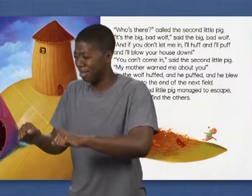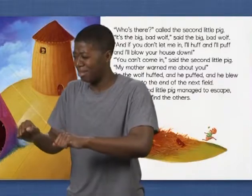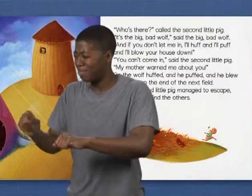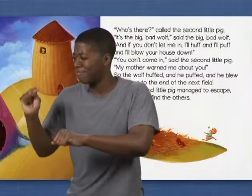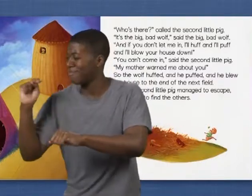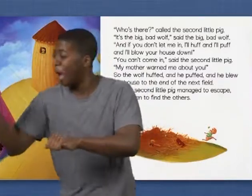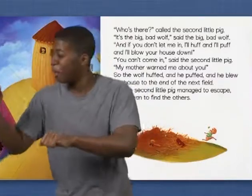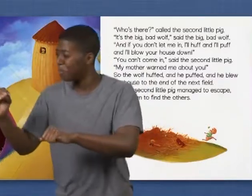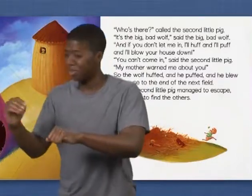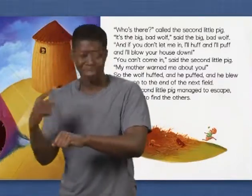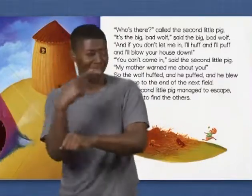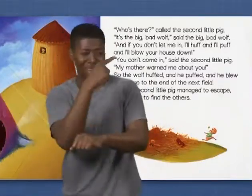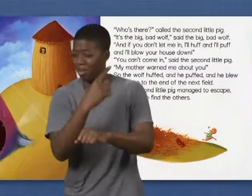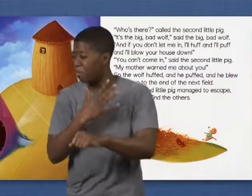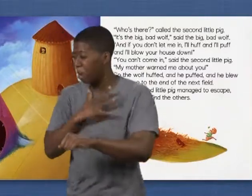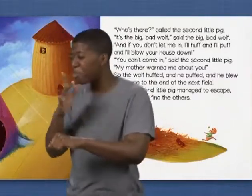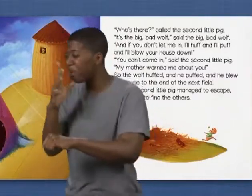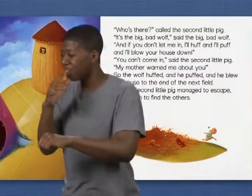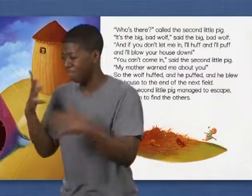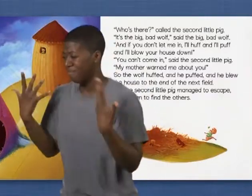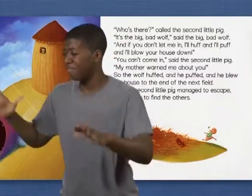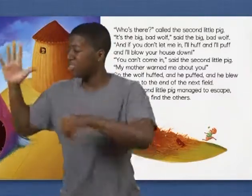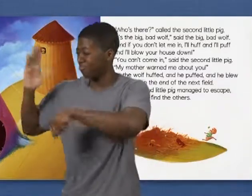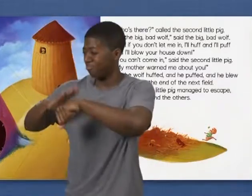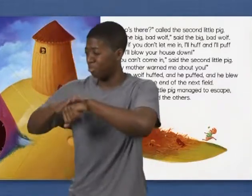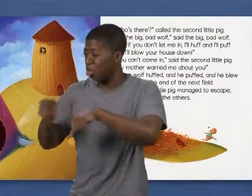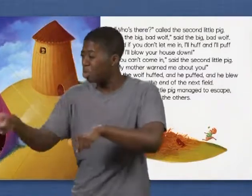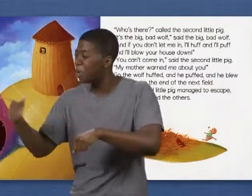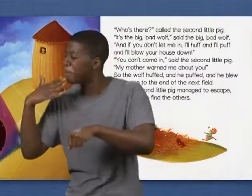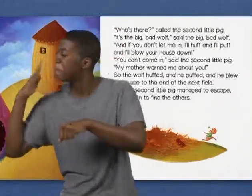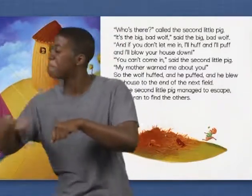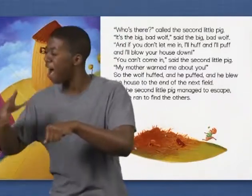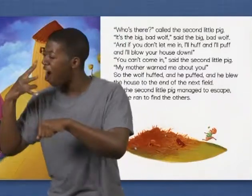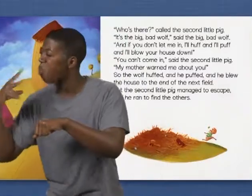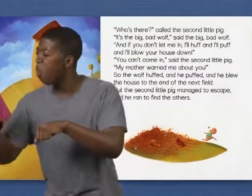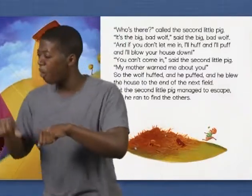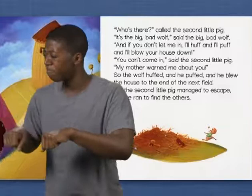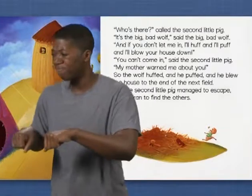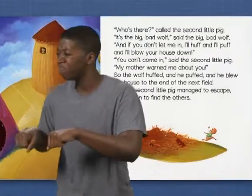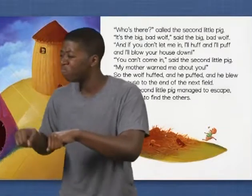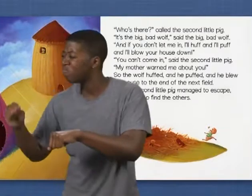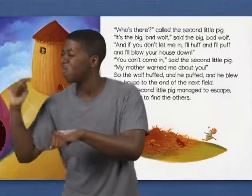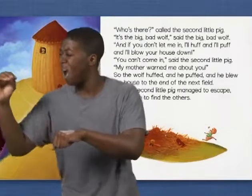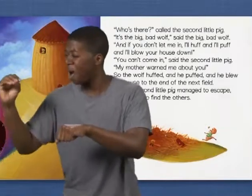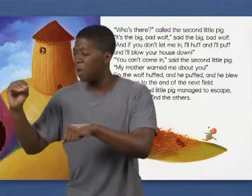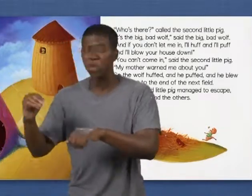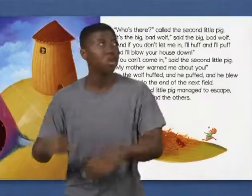You can't come in, said the second little pig. My mother warned me about you.